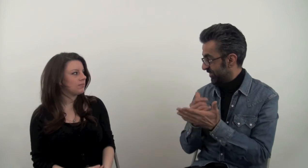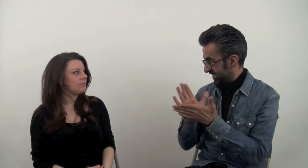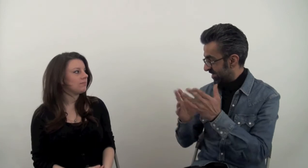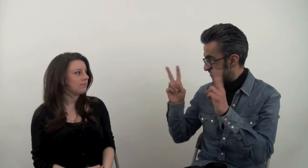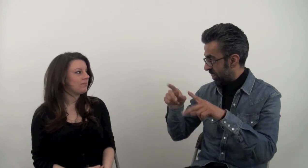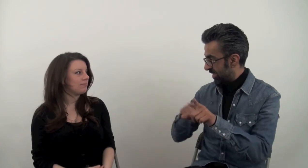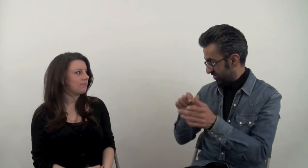moment.